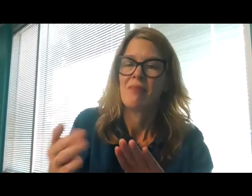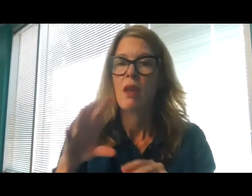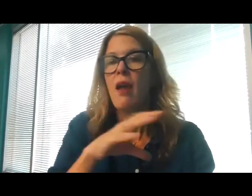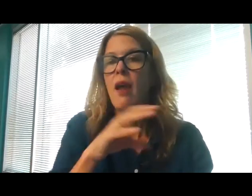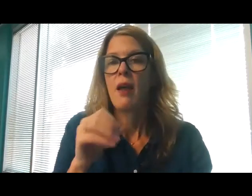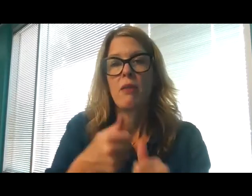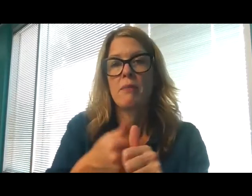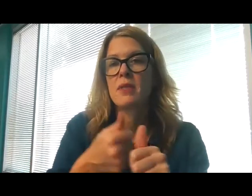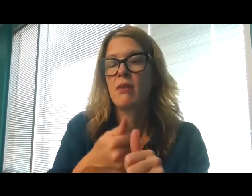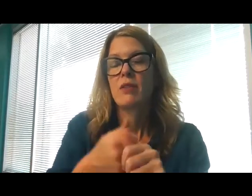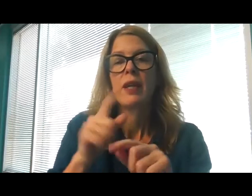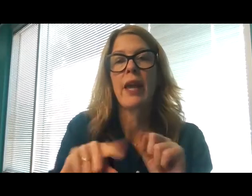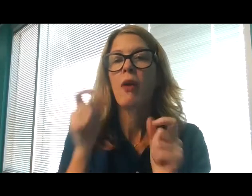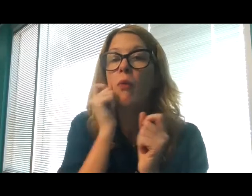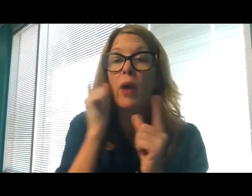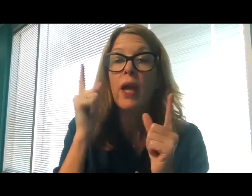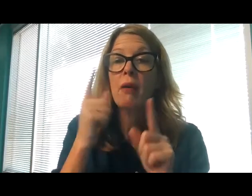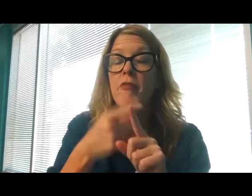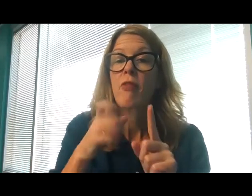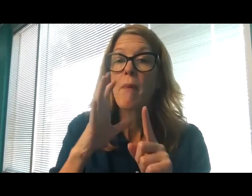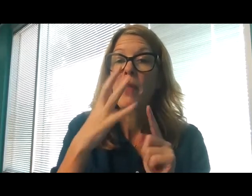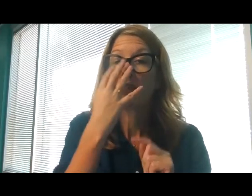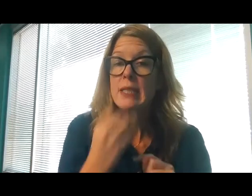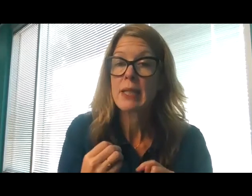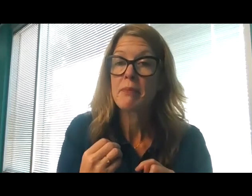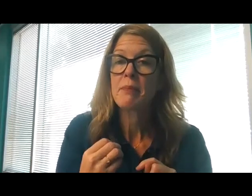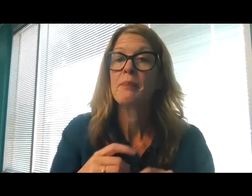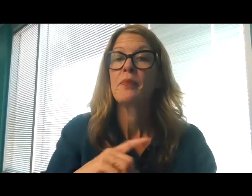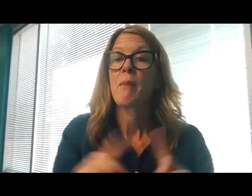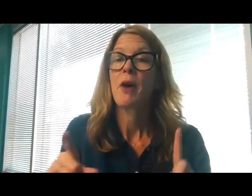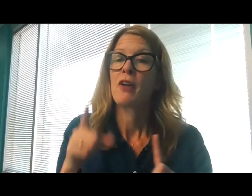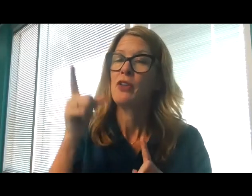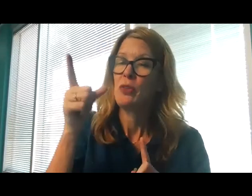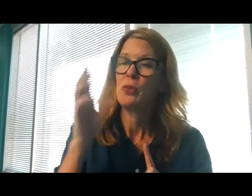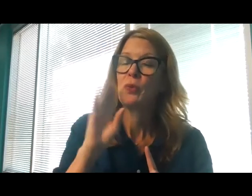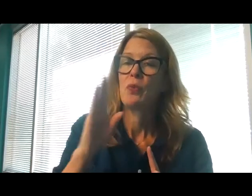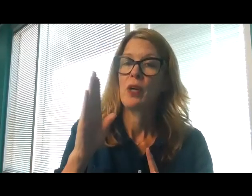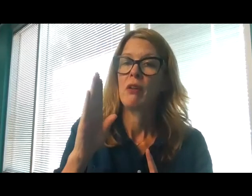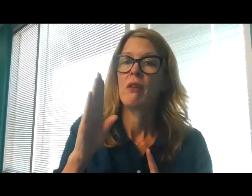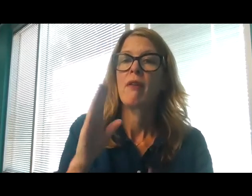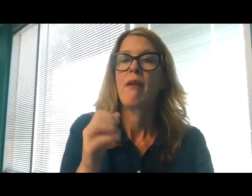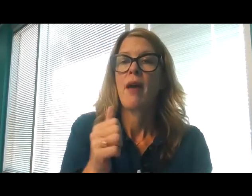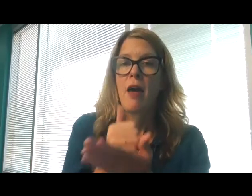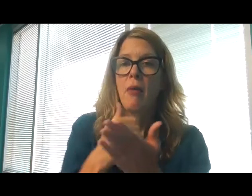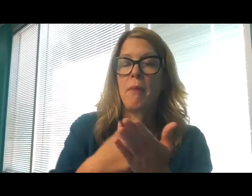out of their sleep. O that you would hide me in Sheol, that you would conceal me until your